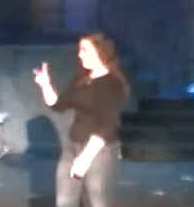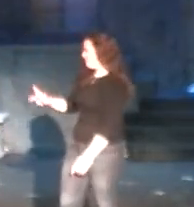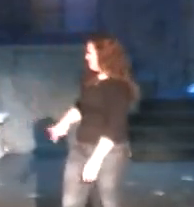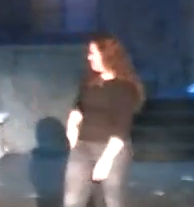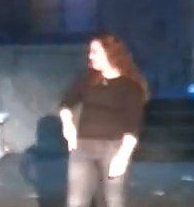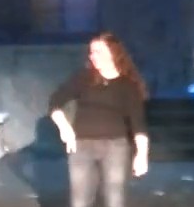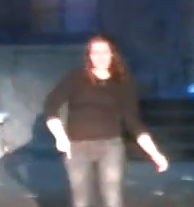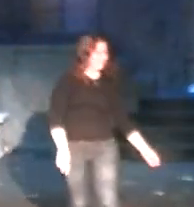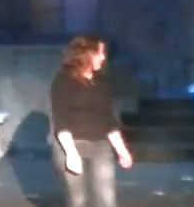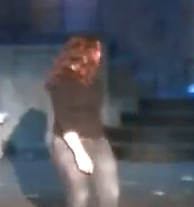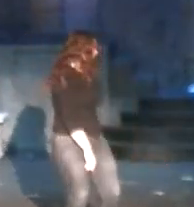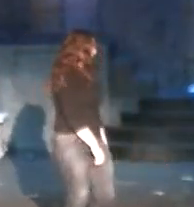send it to my love